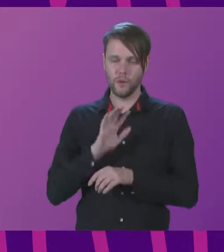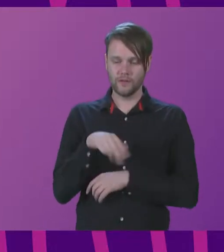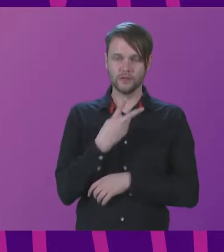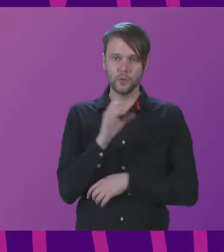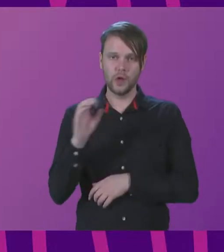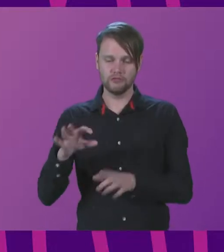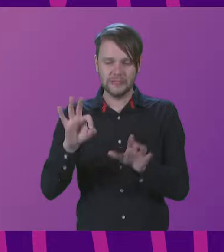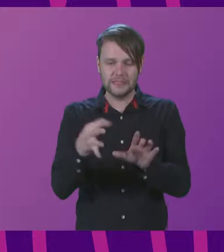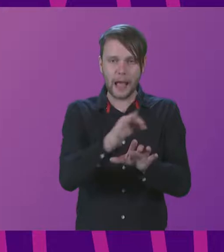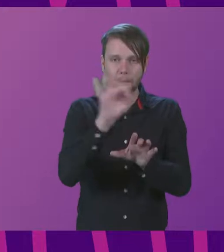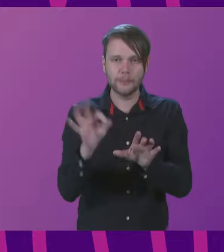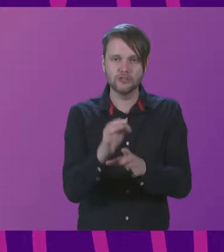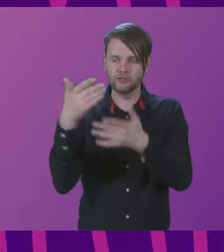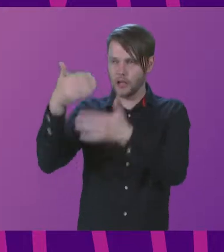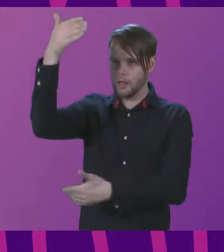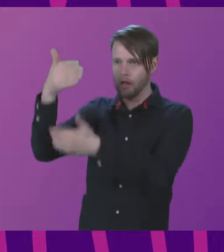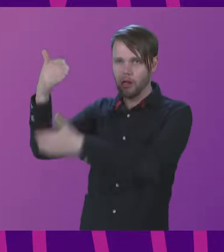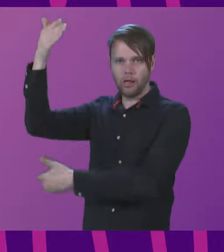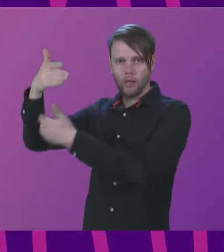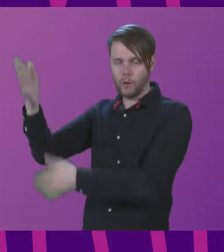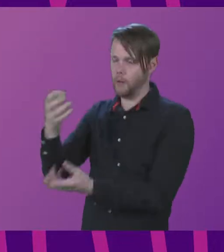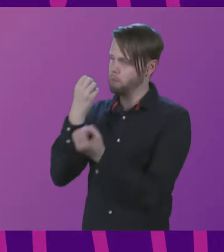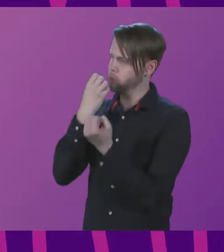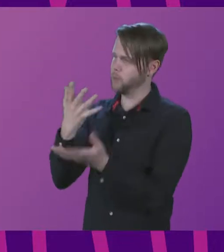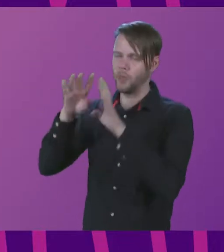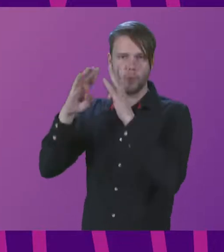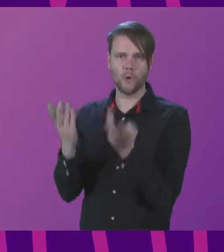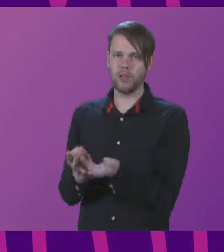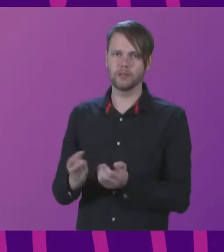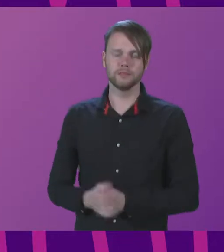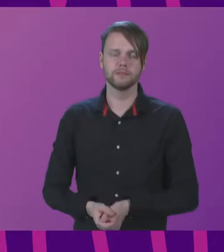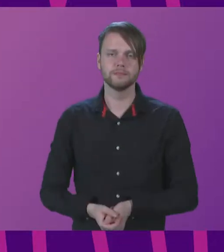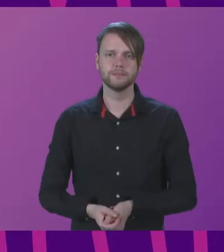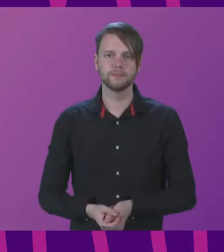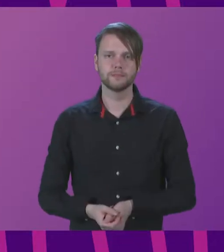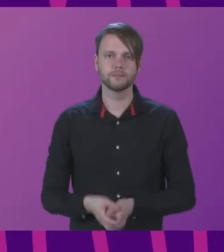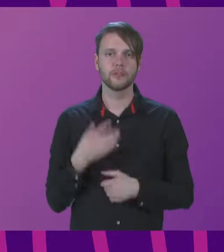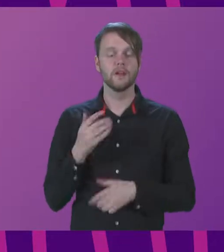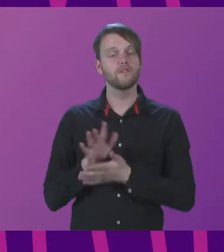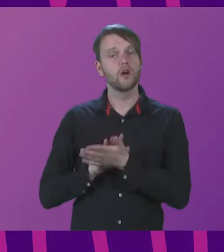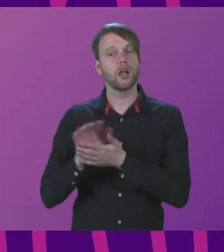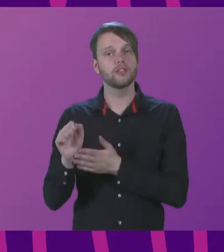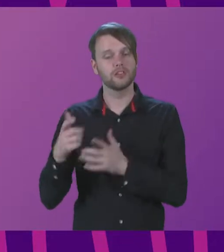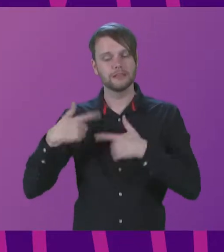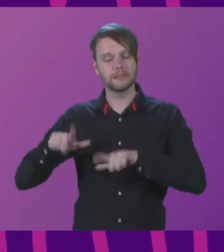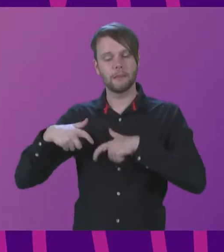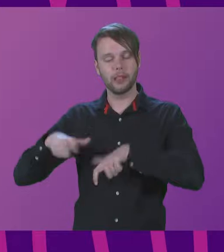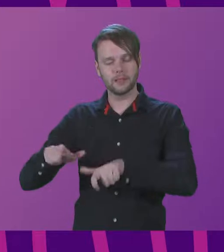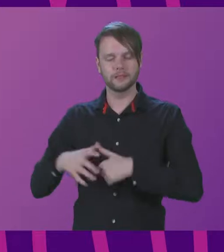tapestries, which rank amongst the finest in the world. On culture and sustainability,